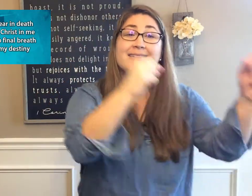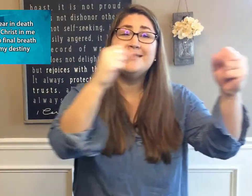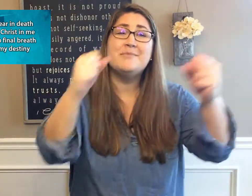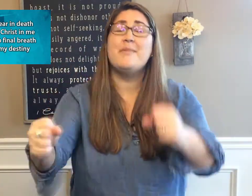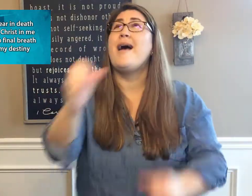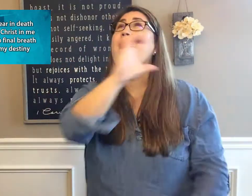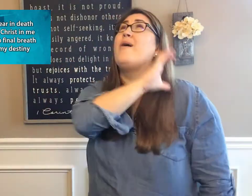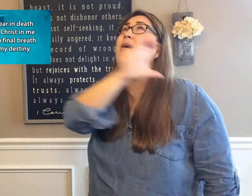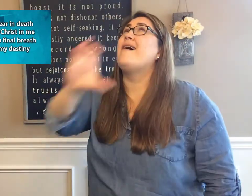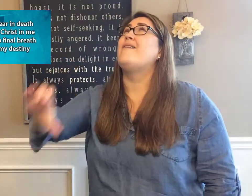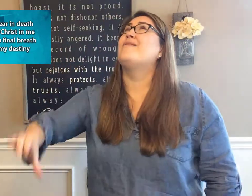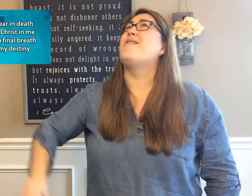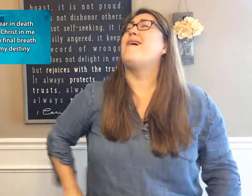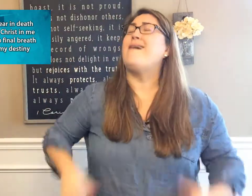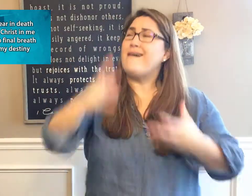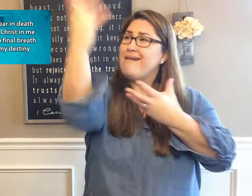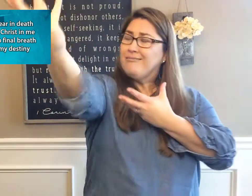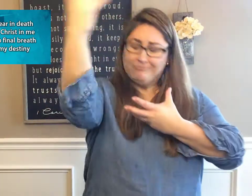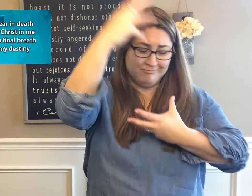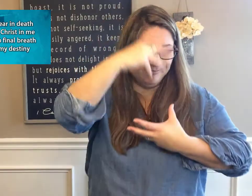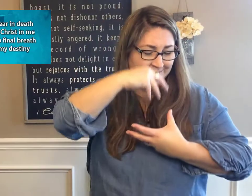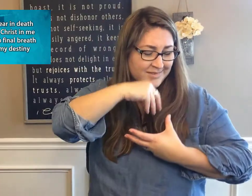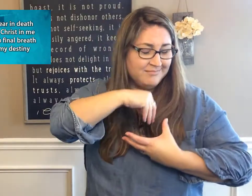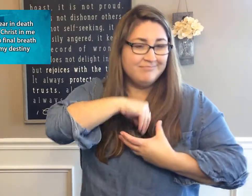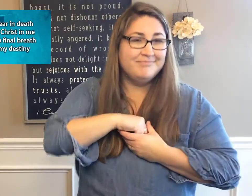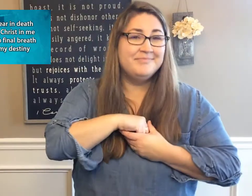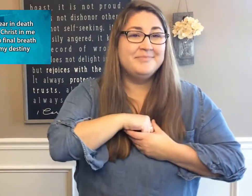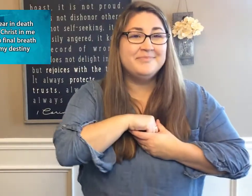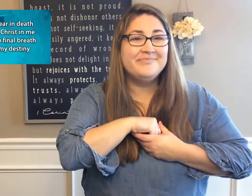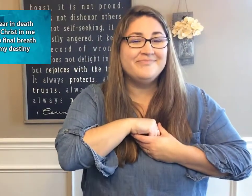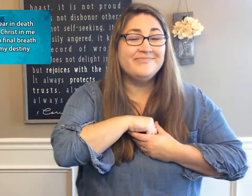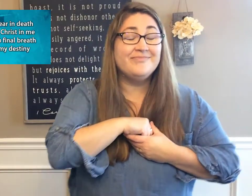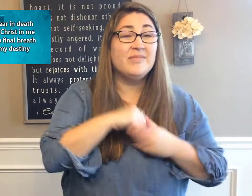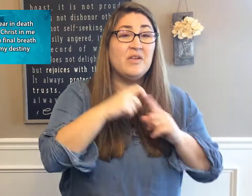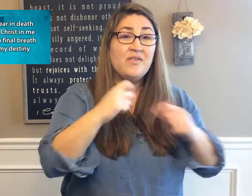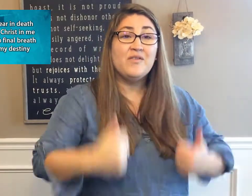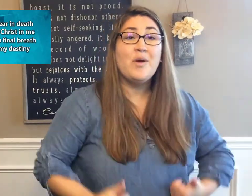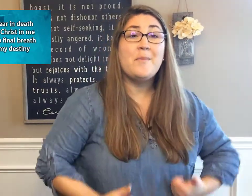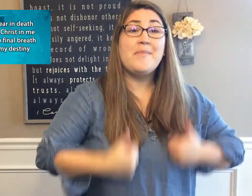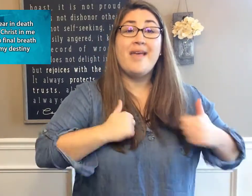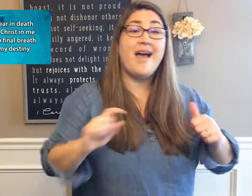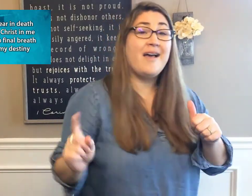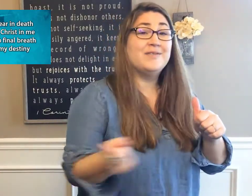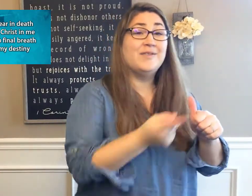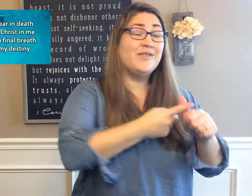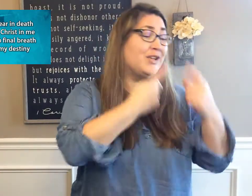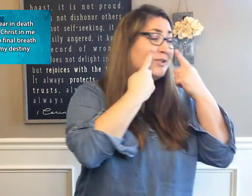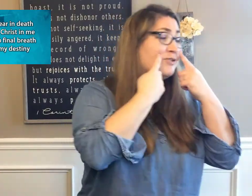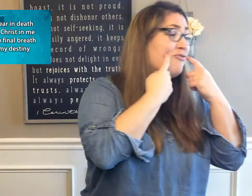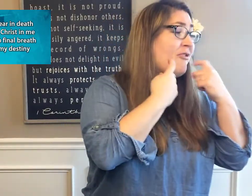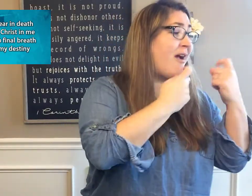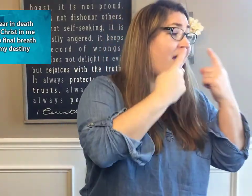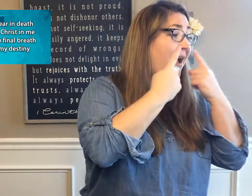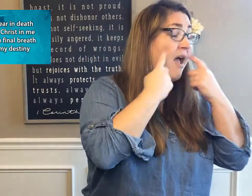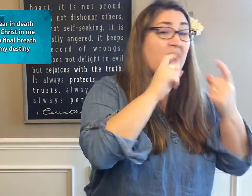is the power of Christ in me From life's first cry